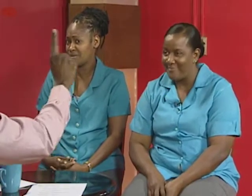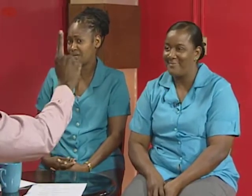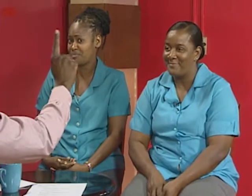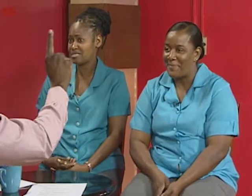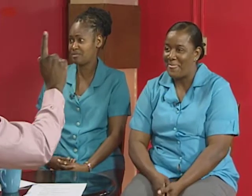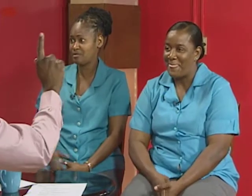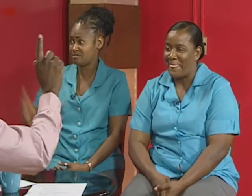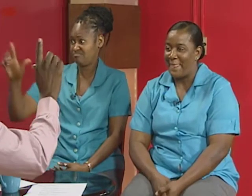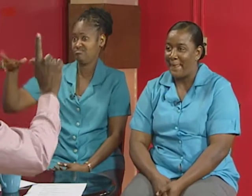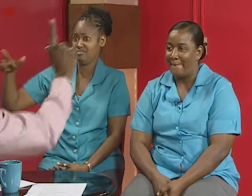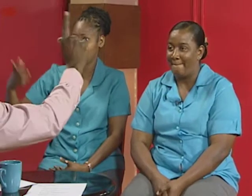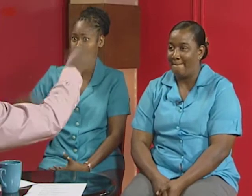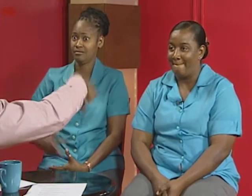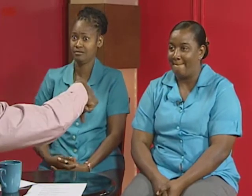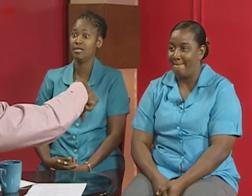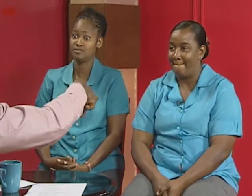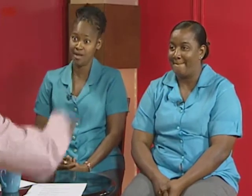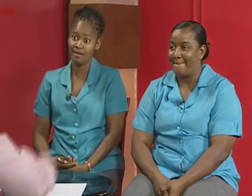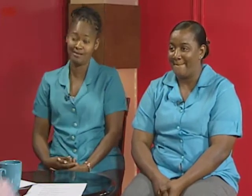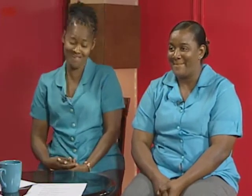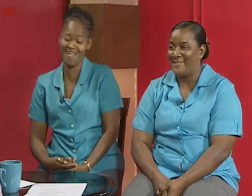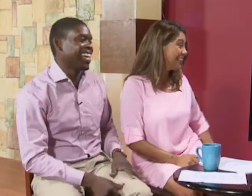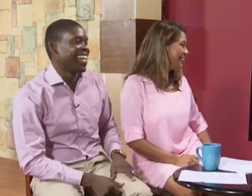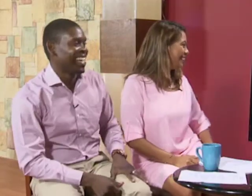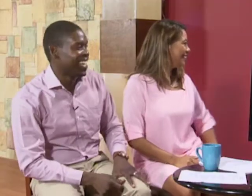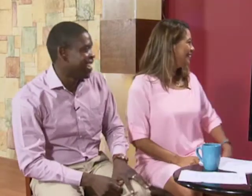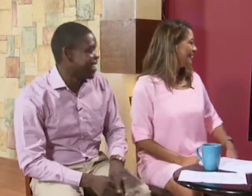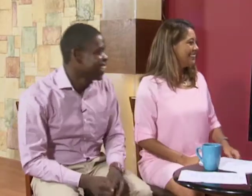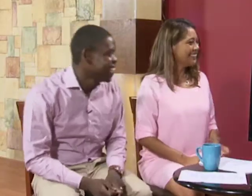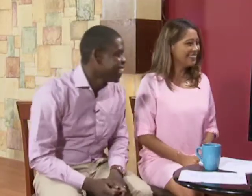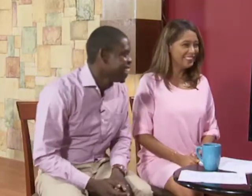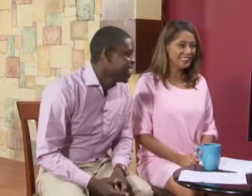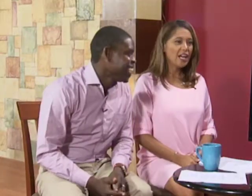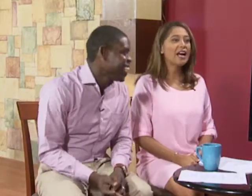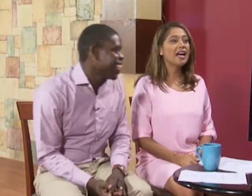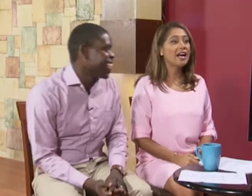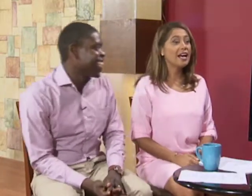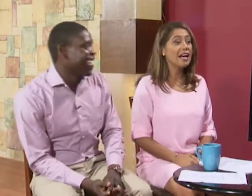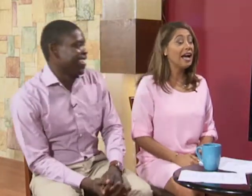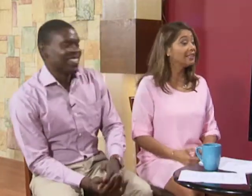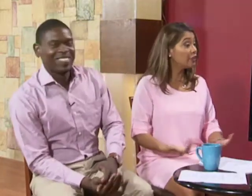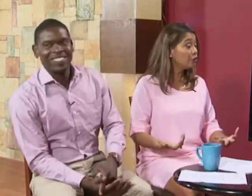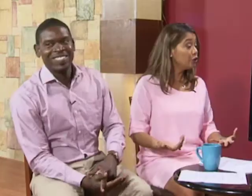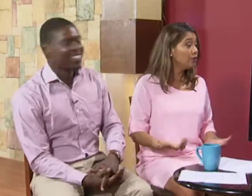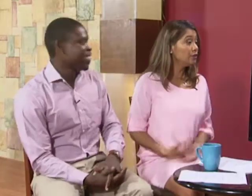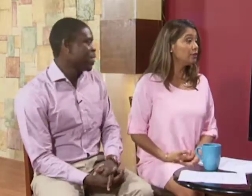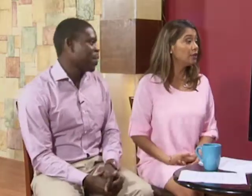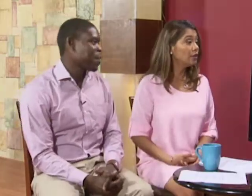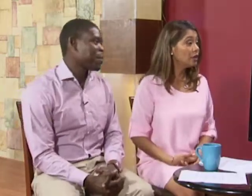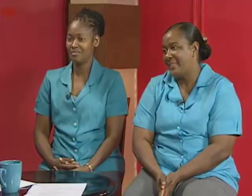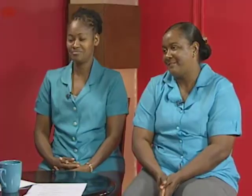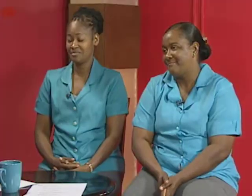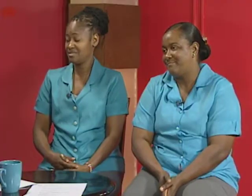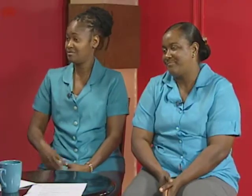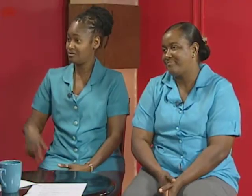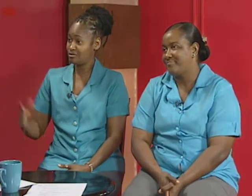kind of pink slip you know that's right uh i love you um you know